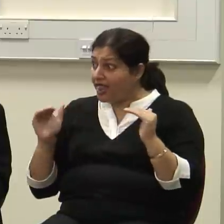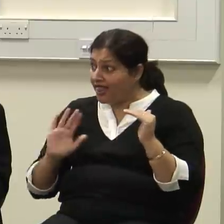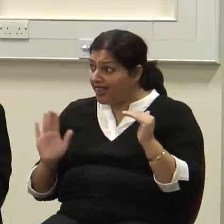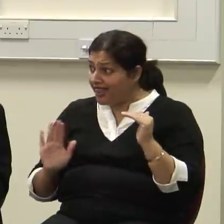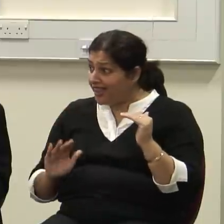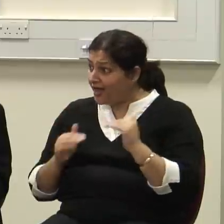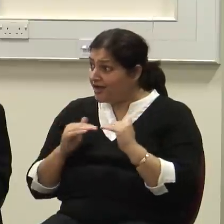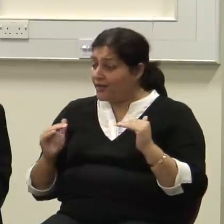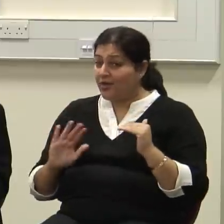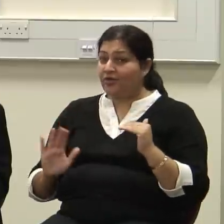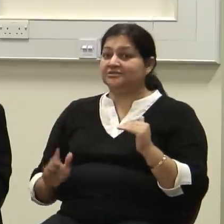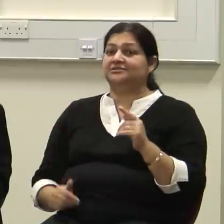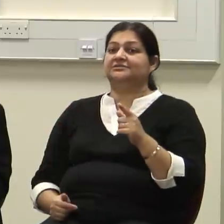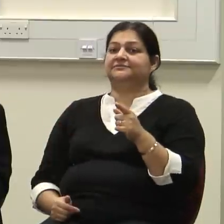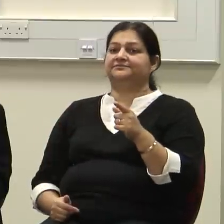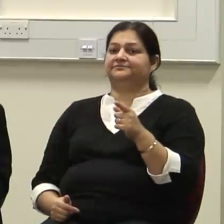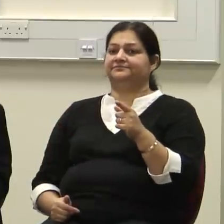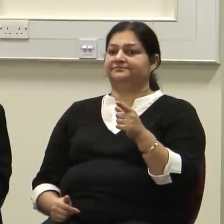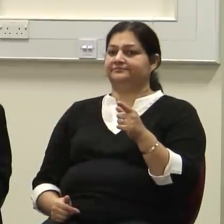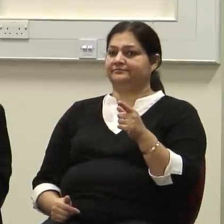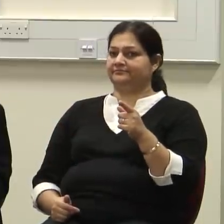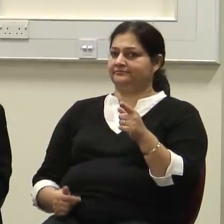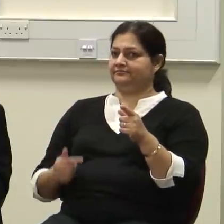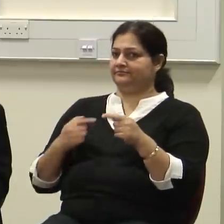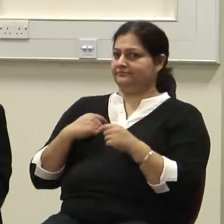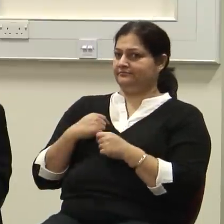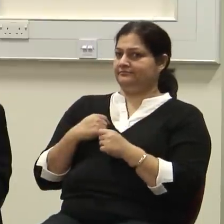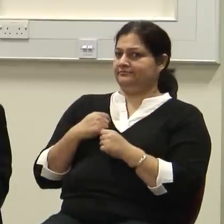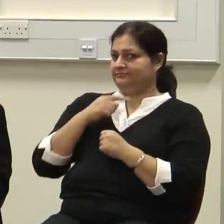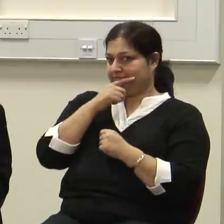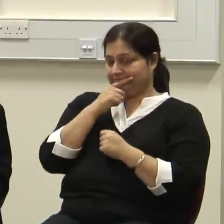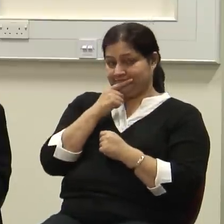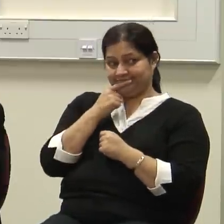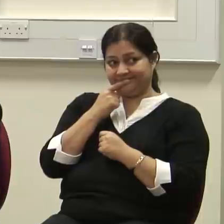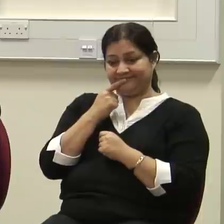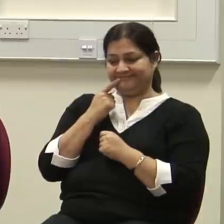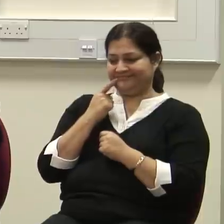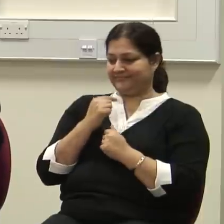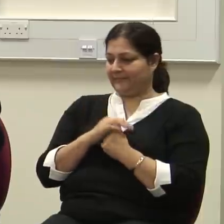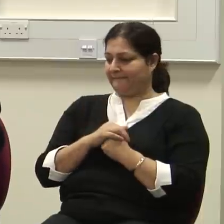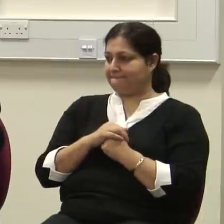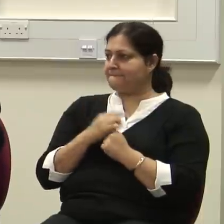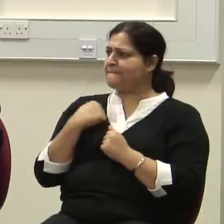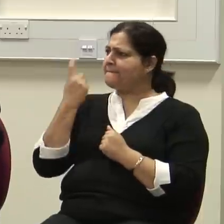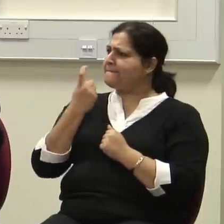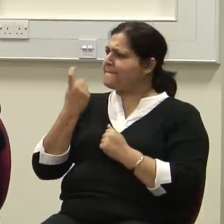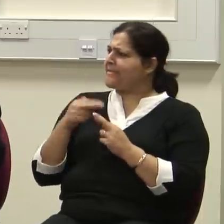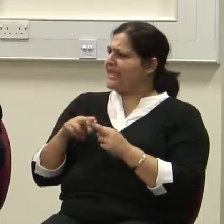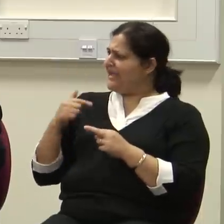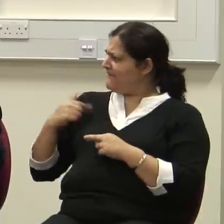I was just wondering, Doctor, if I was in your country and I... You would get perfectly good medical care